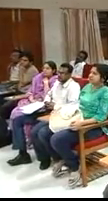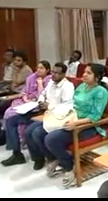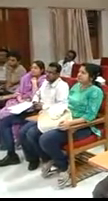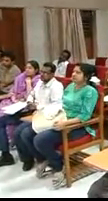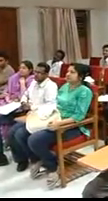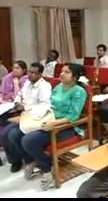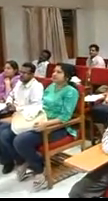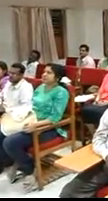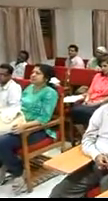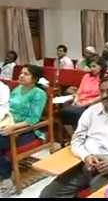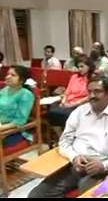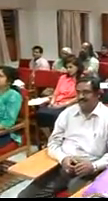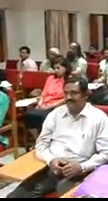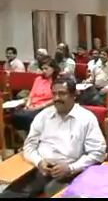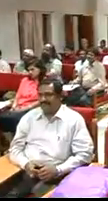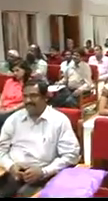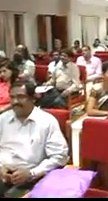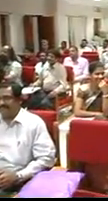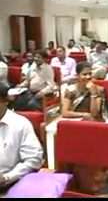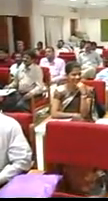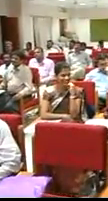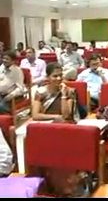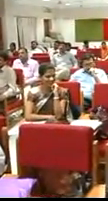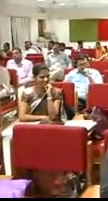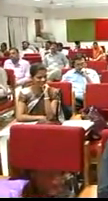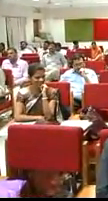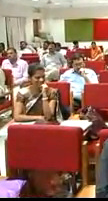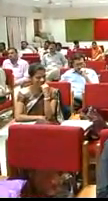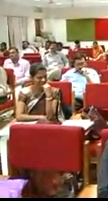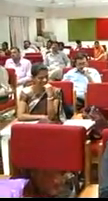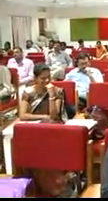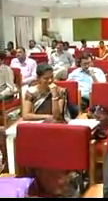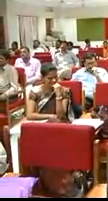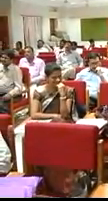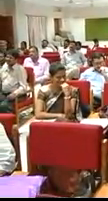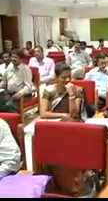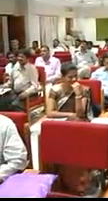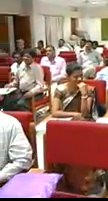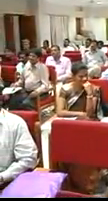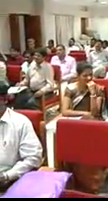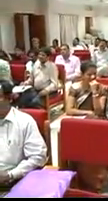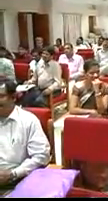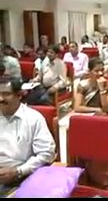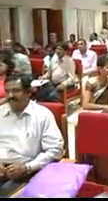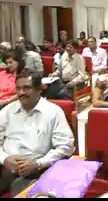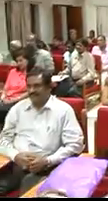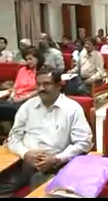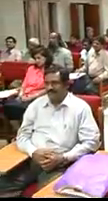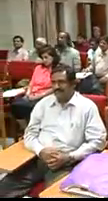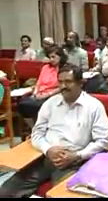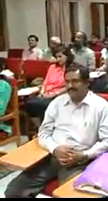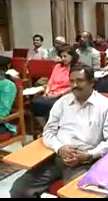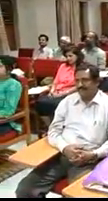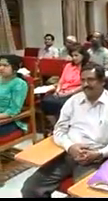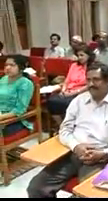permissions from Pollution Control Board and then Central Government that they got permissions. But with regard to Nalwanda, there